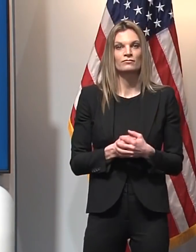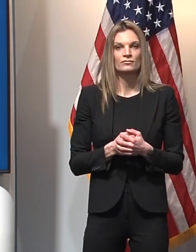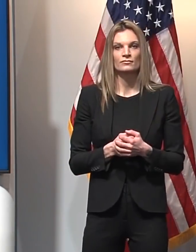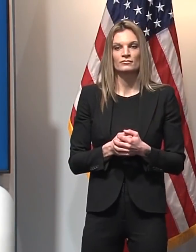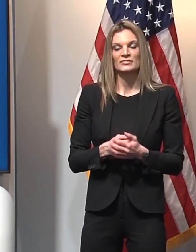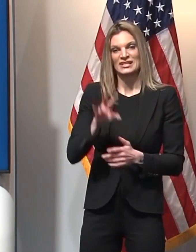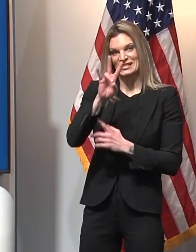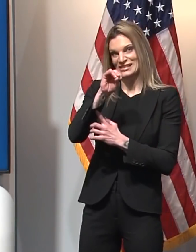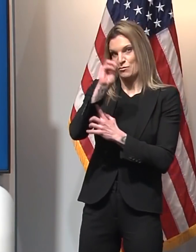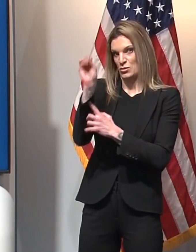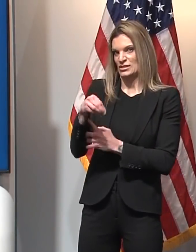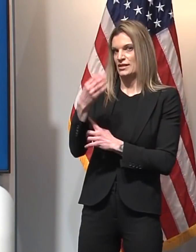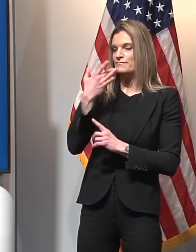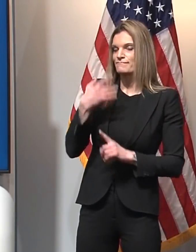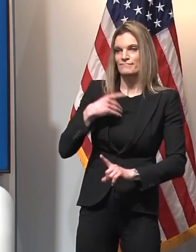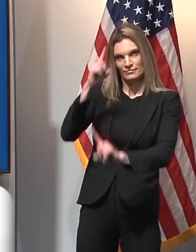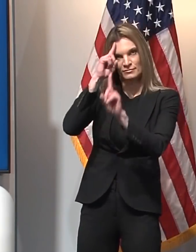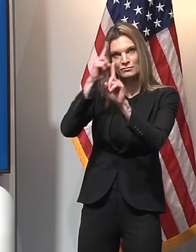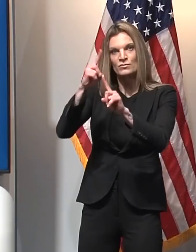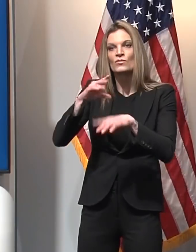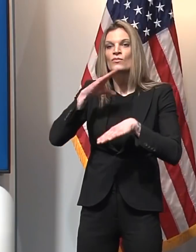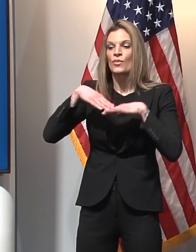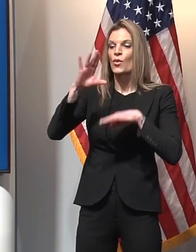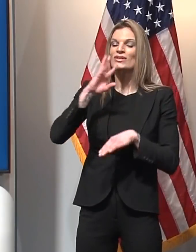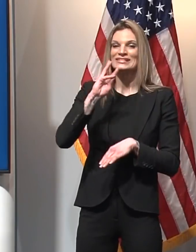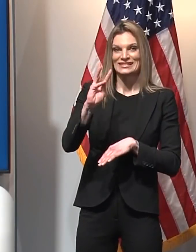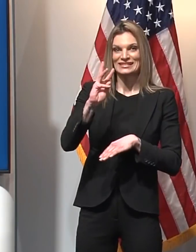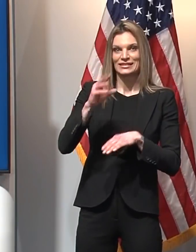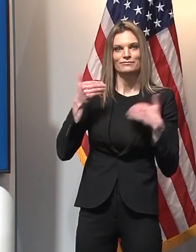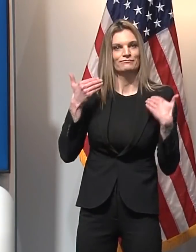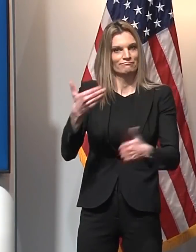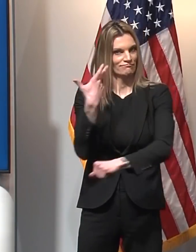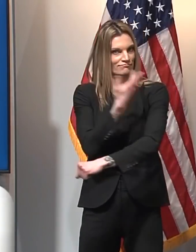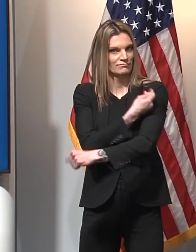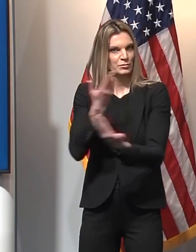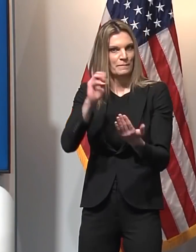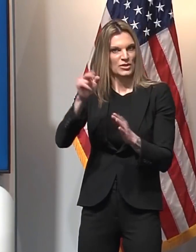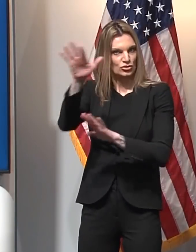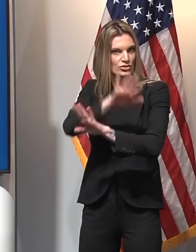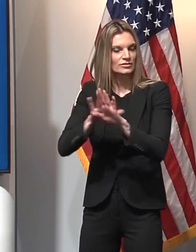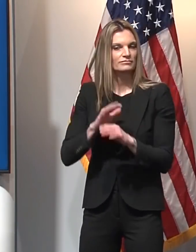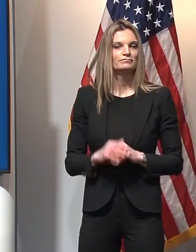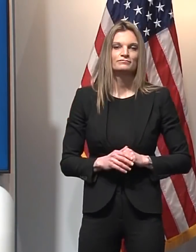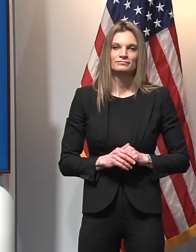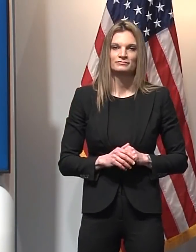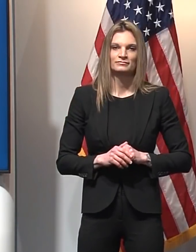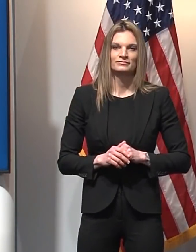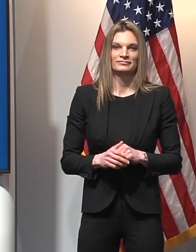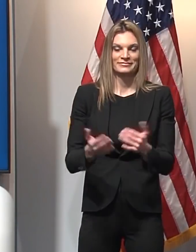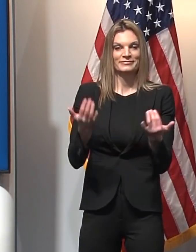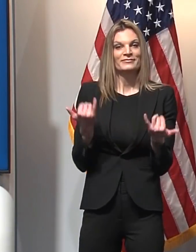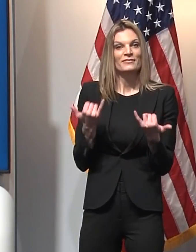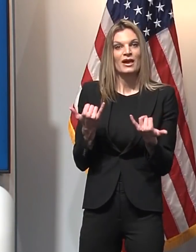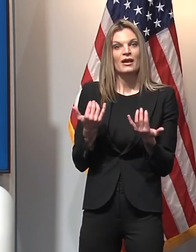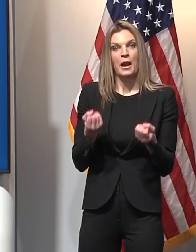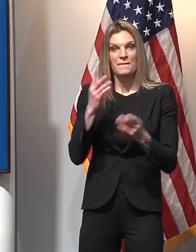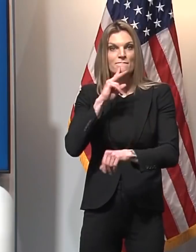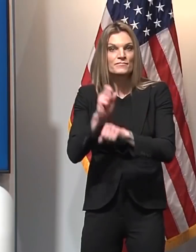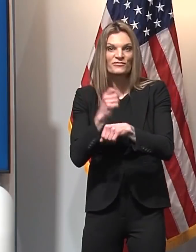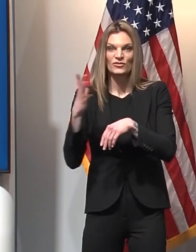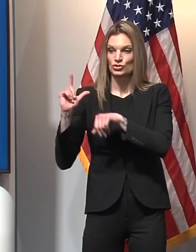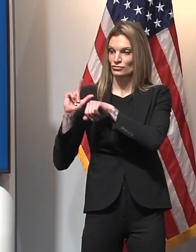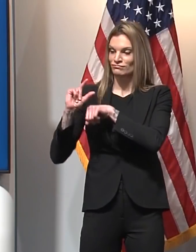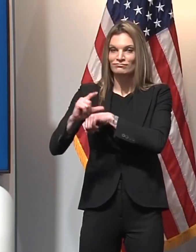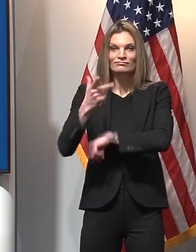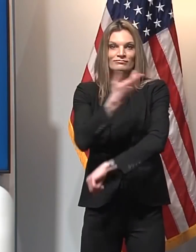70% of Michiganders age 16 and up as quickly as possible. To date, over 1.2 million doses